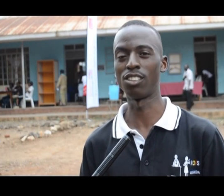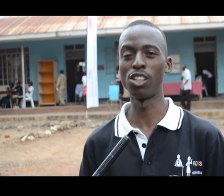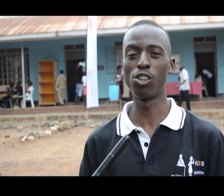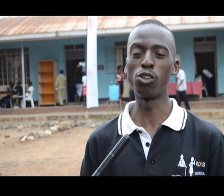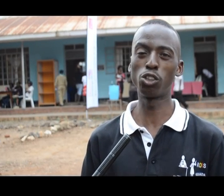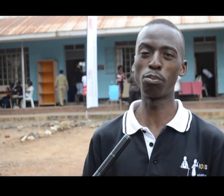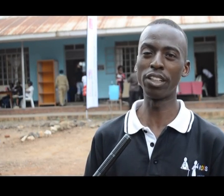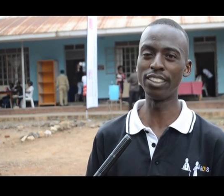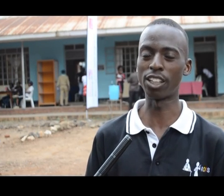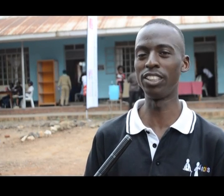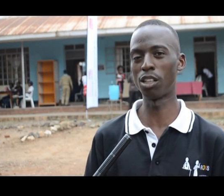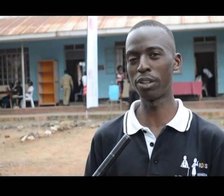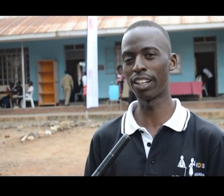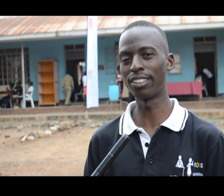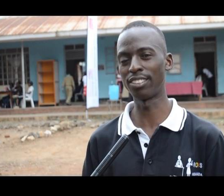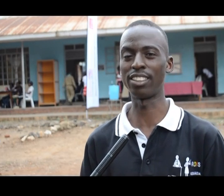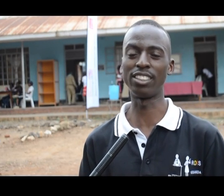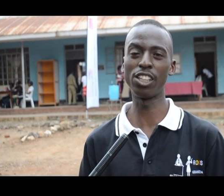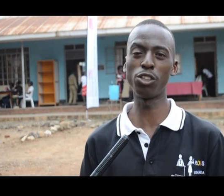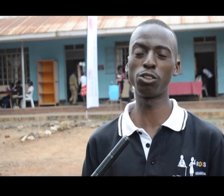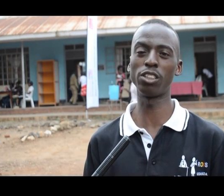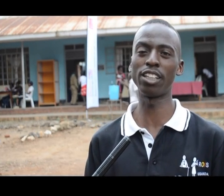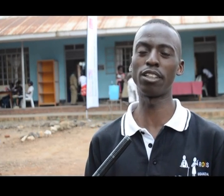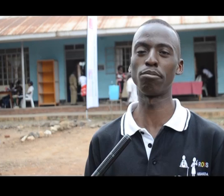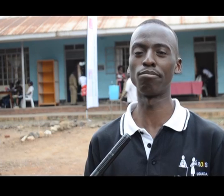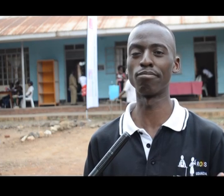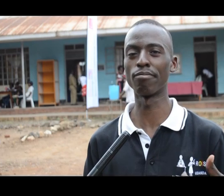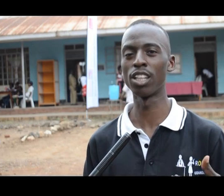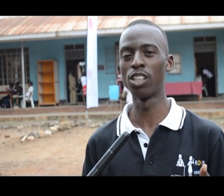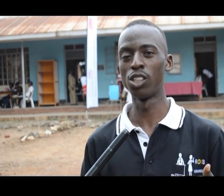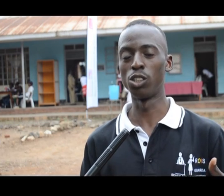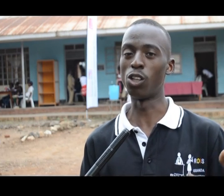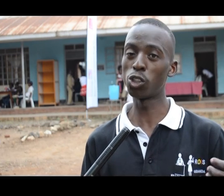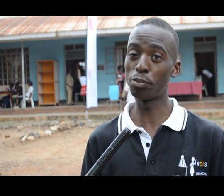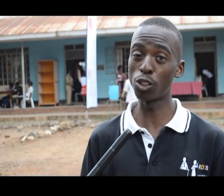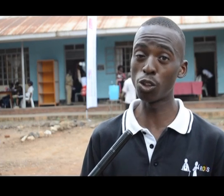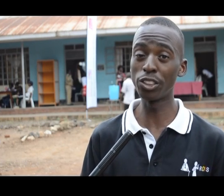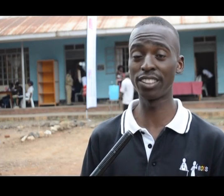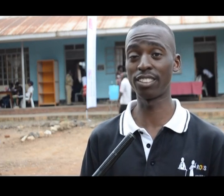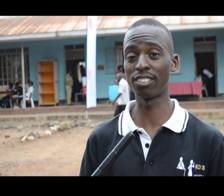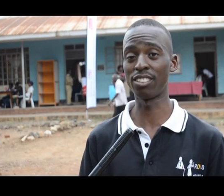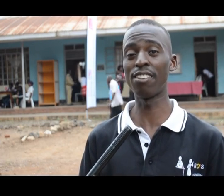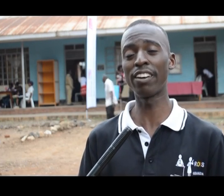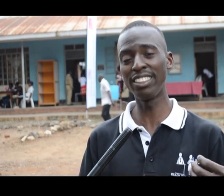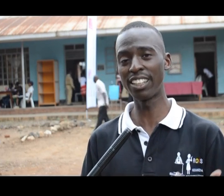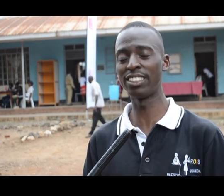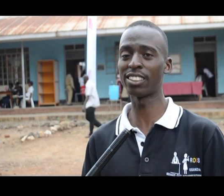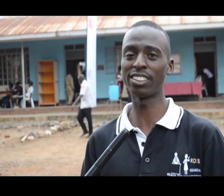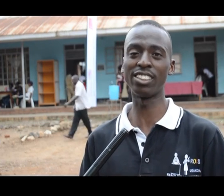You go to police, there are no interpreters, they tell you to the hospitals. The fine challenge is accessing